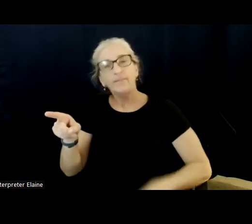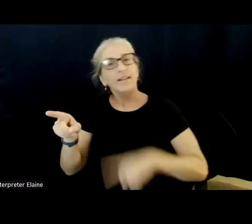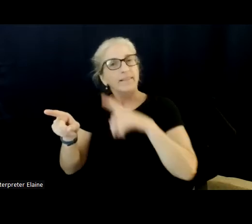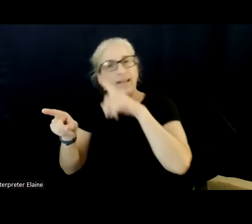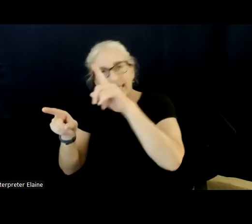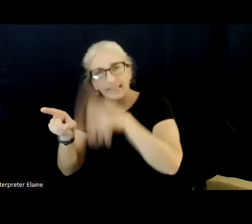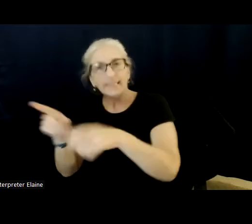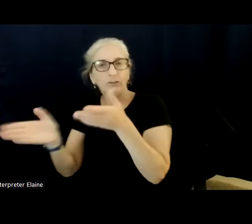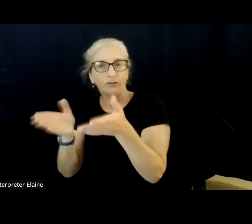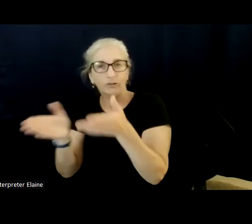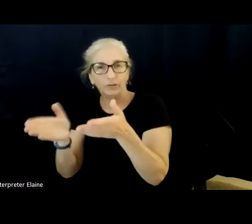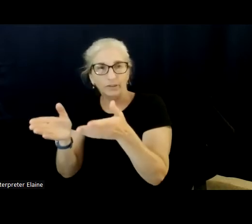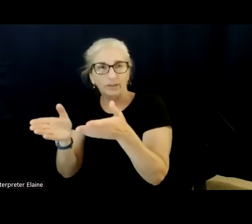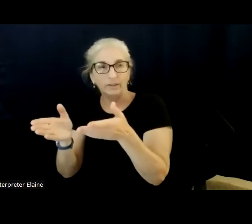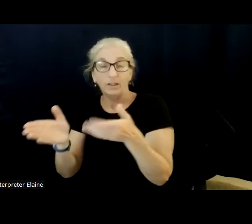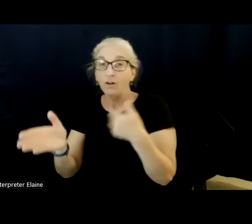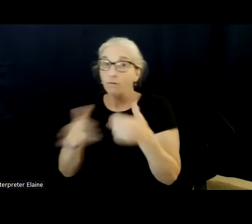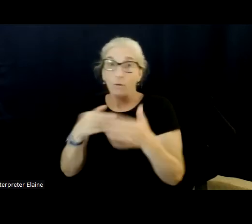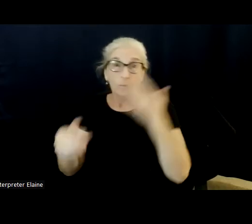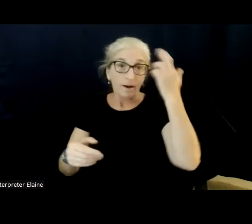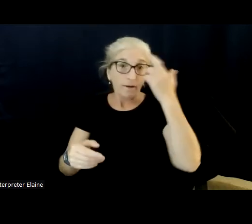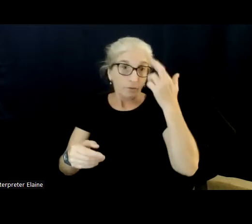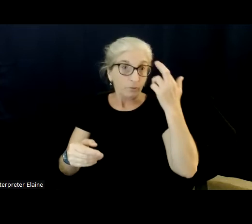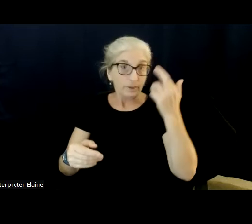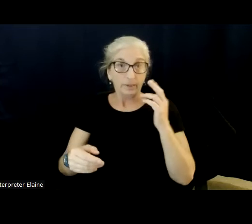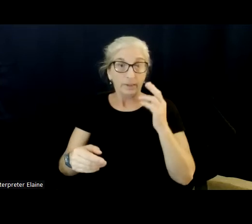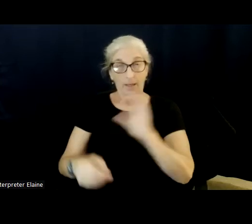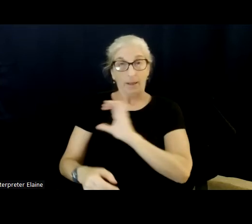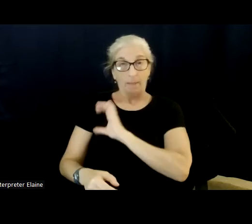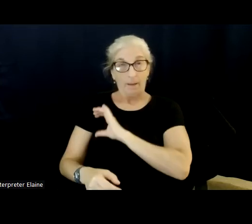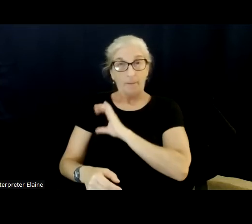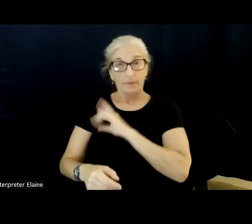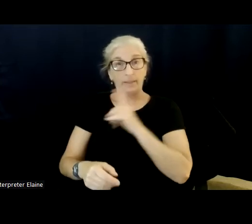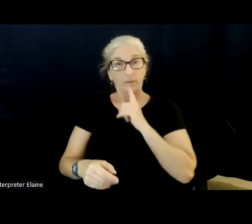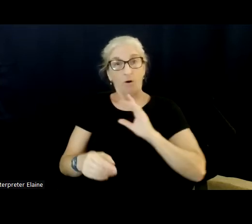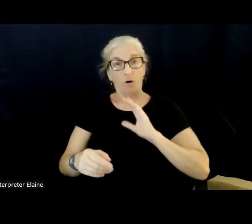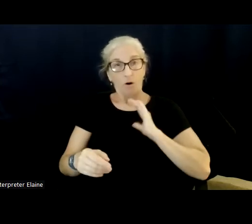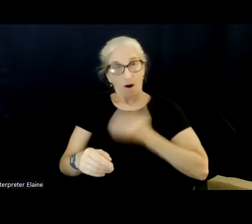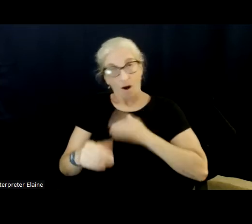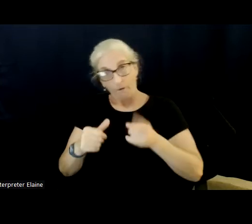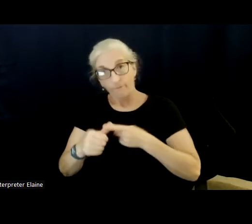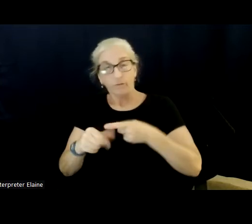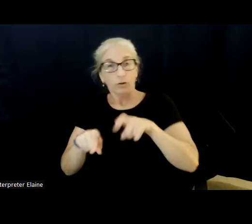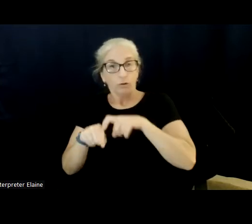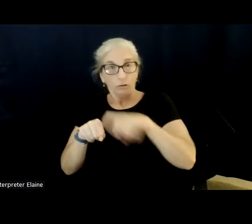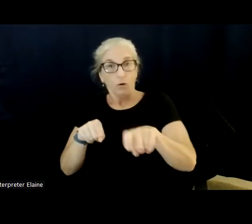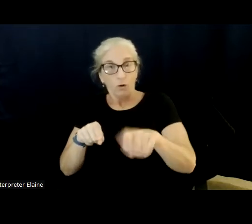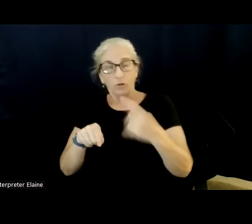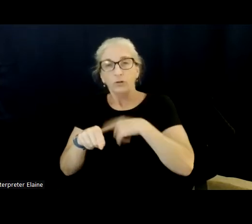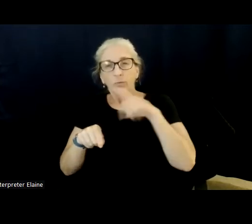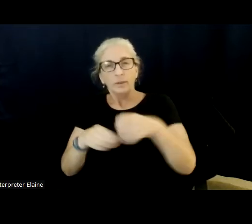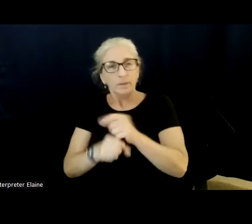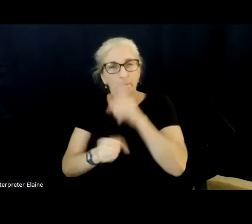now, our police are our first, first call. Um, and we need to make sure that they have the resources, the training,